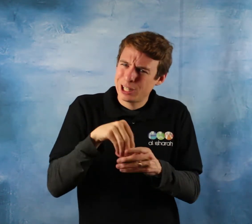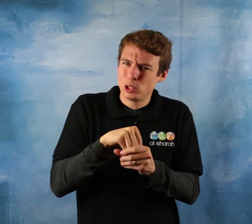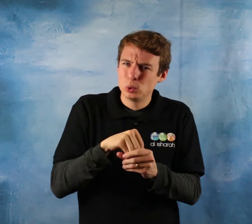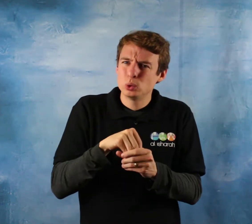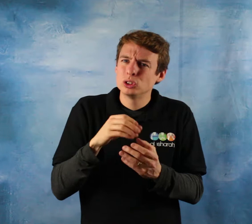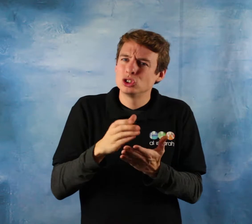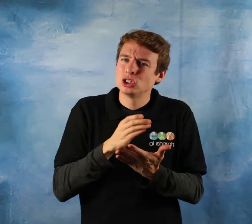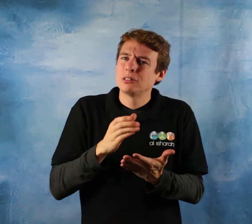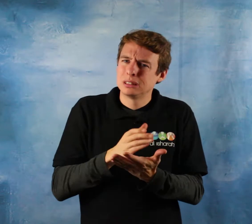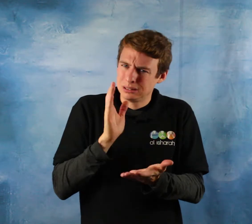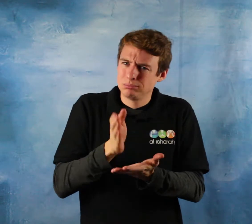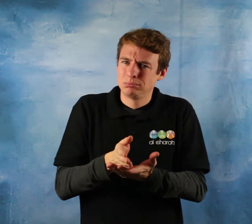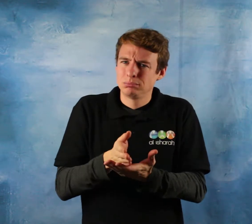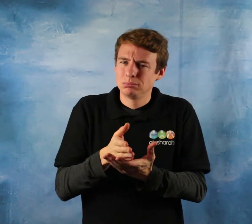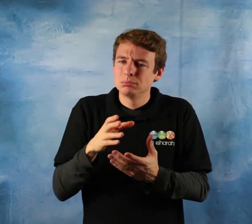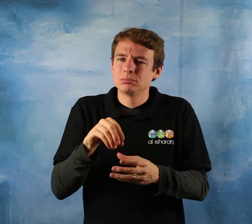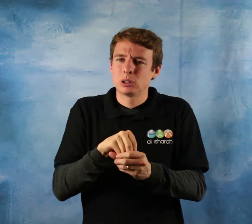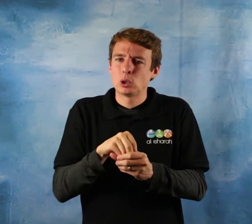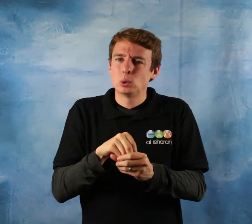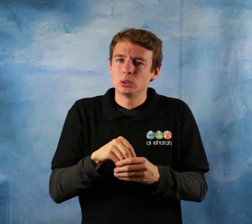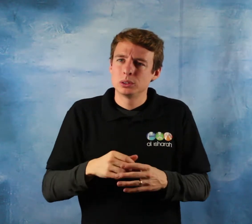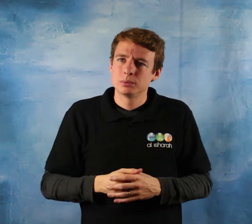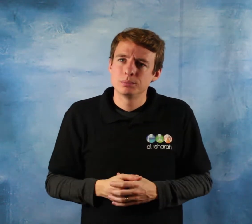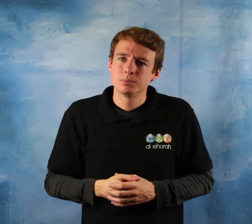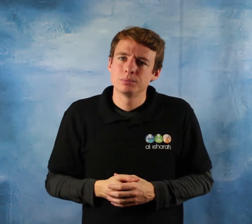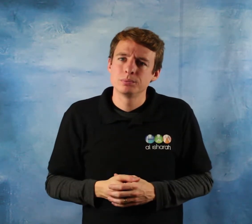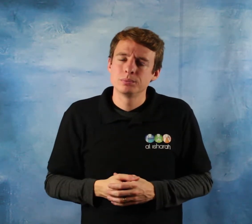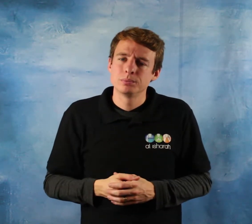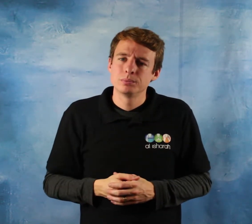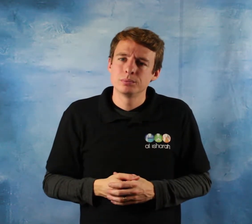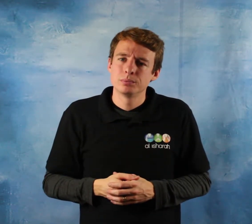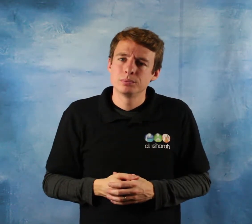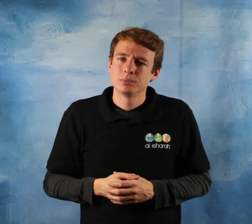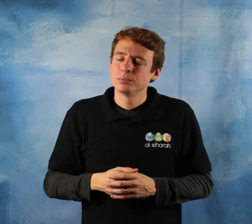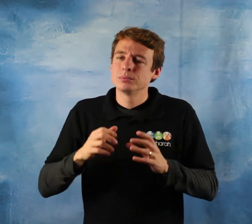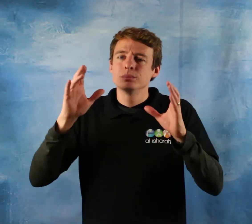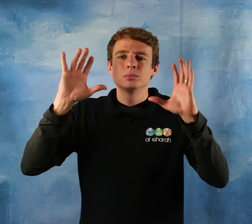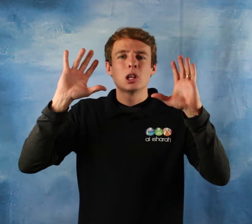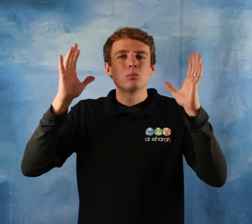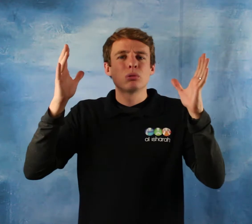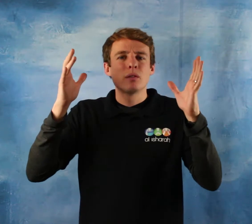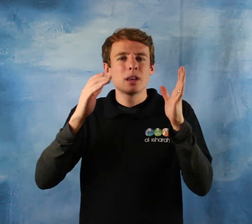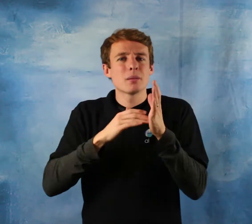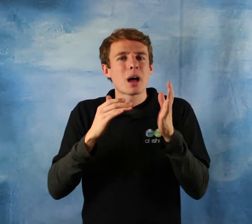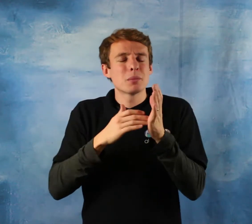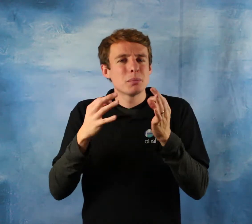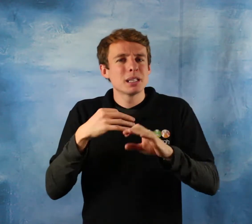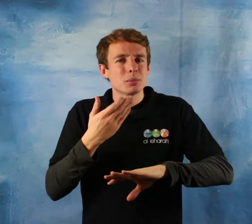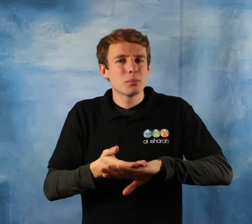the messenger's loyalty and love and affection was not restricted to